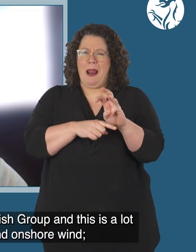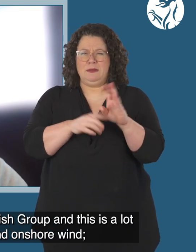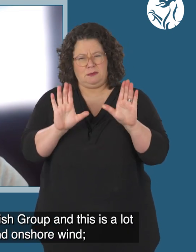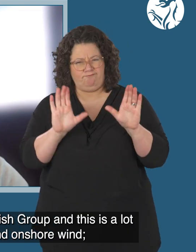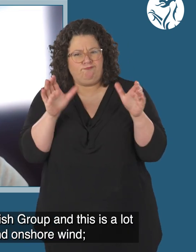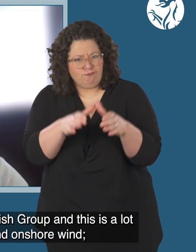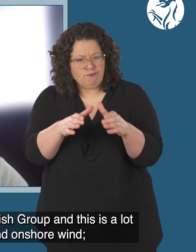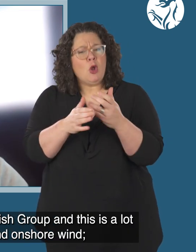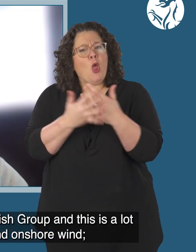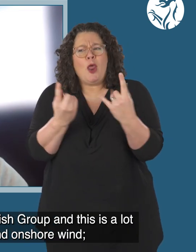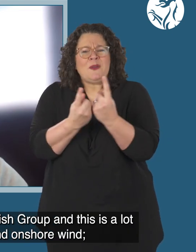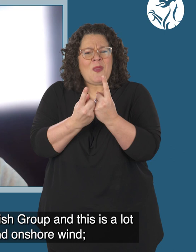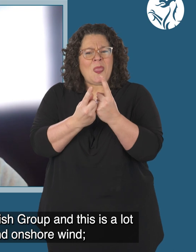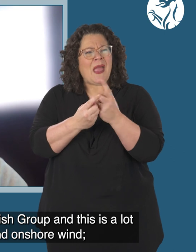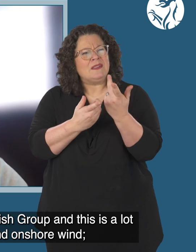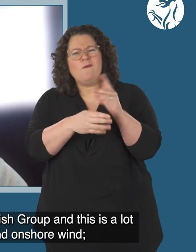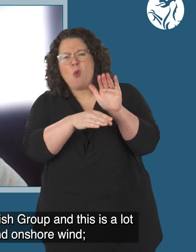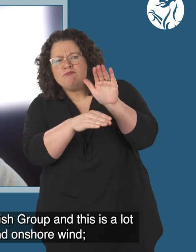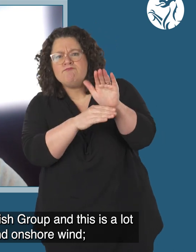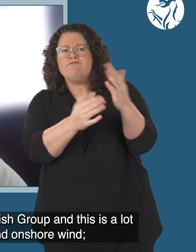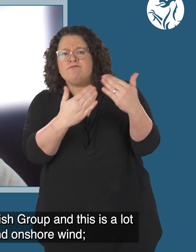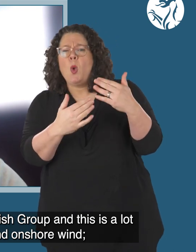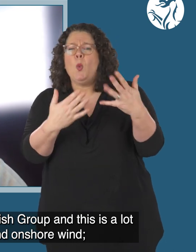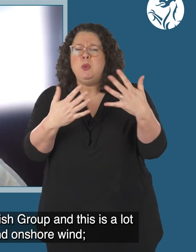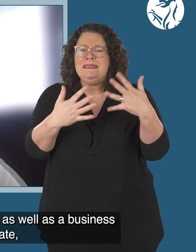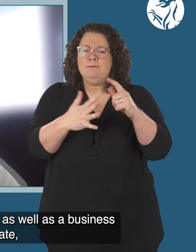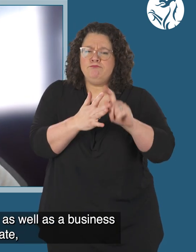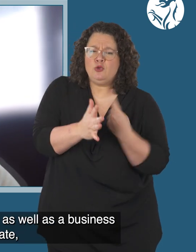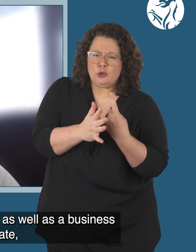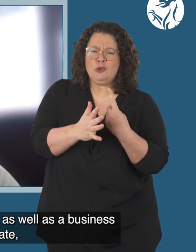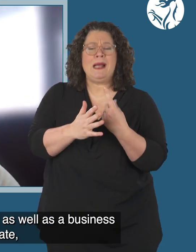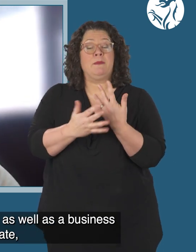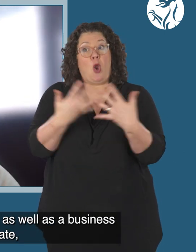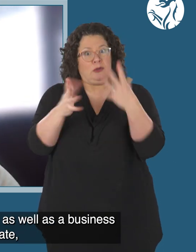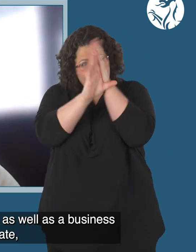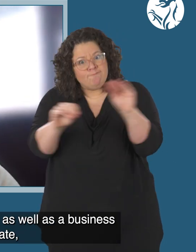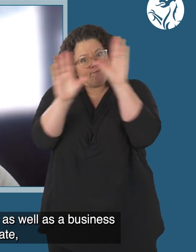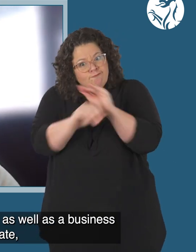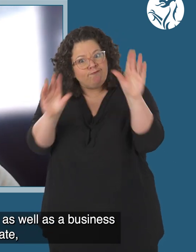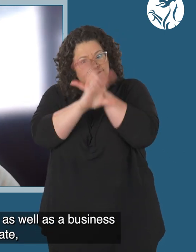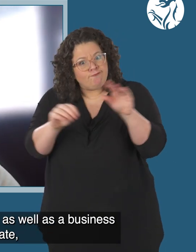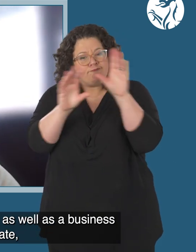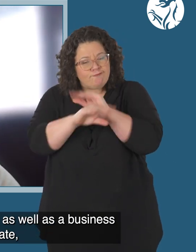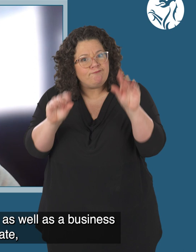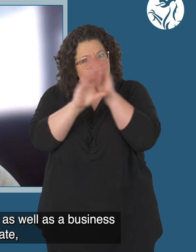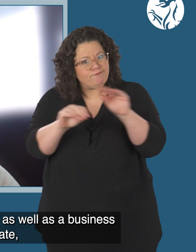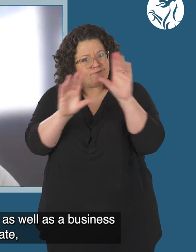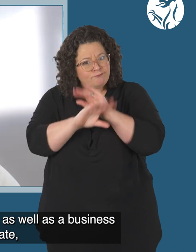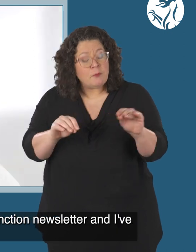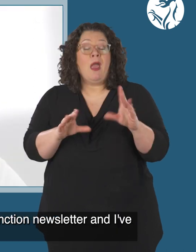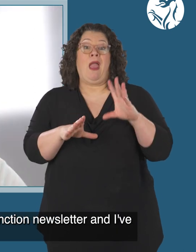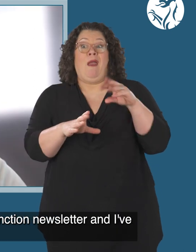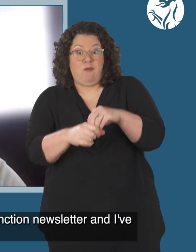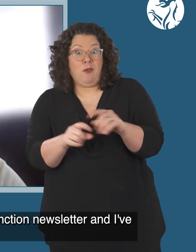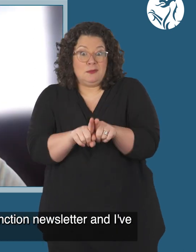finish group and this is a lot of stuff to do with offshore and offshore wind i do a hot issues on weekly brief as well as a business intelligence update